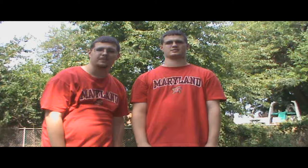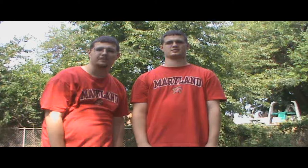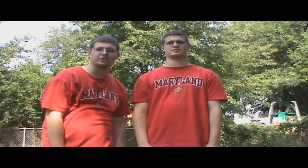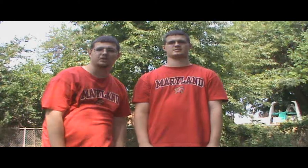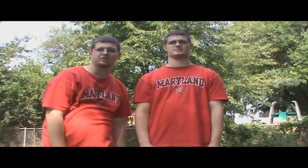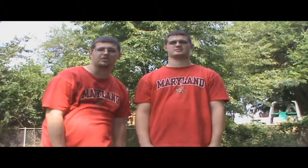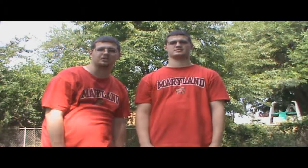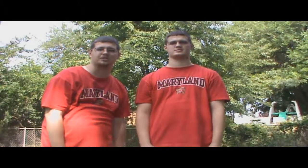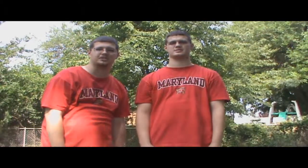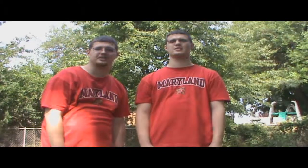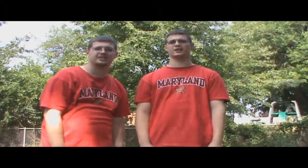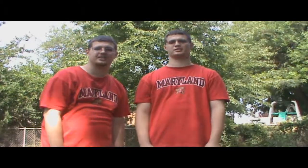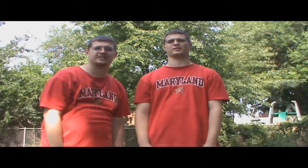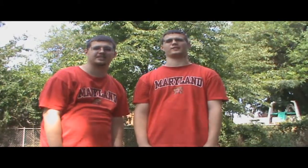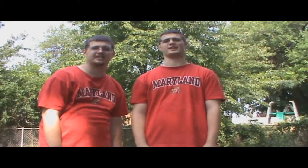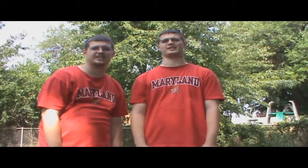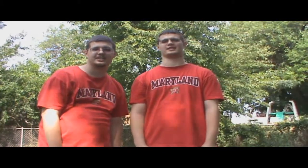Your discretion is advised.